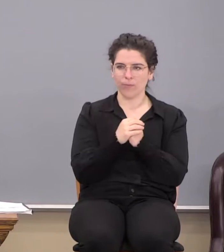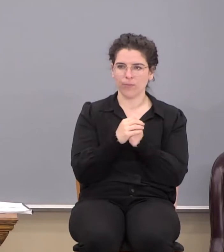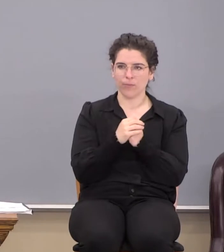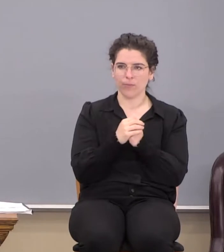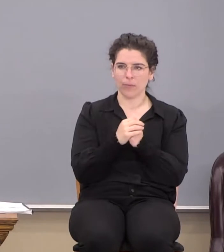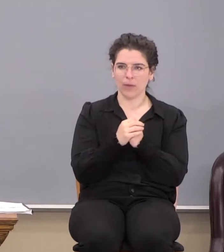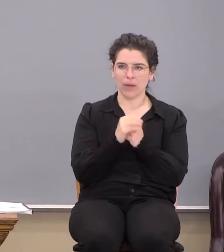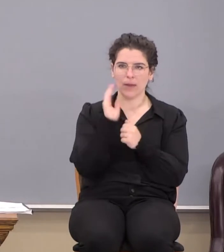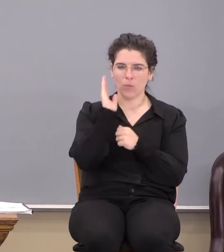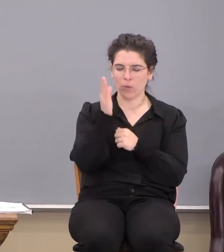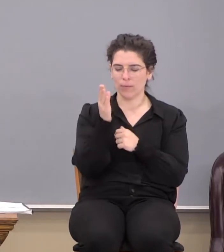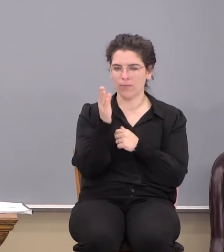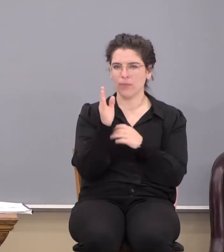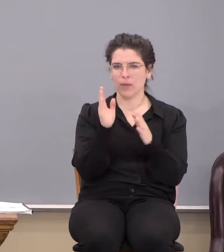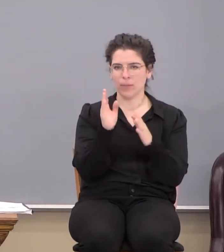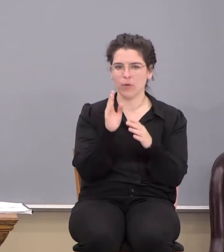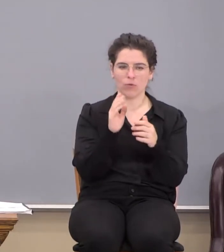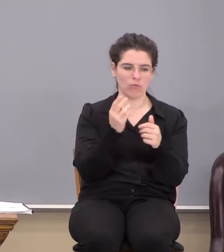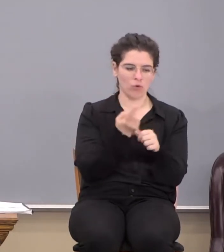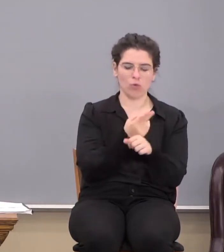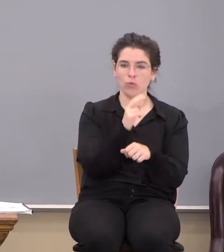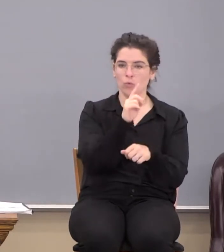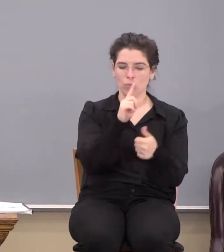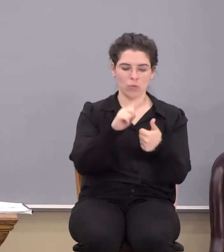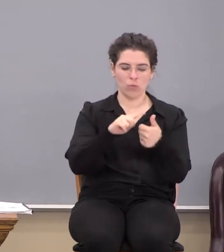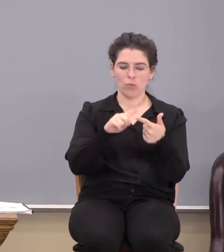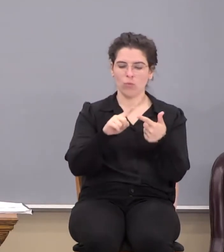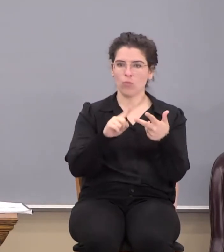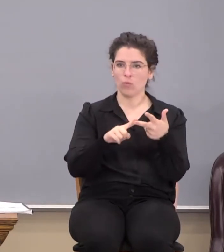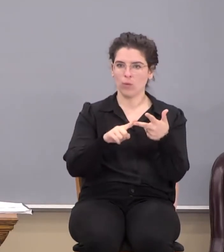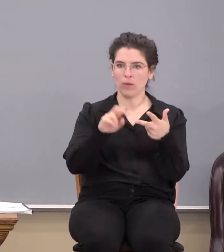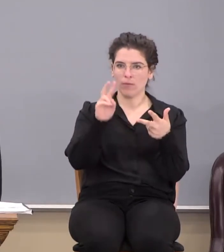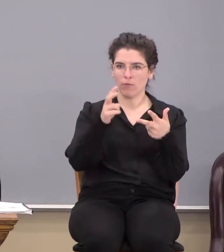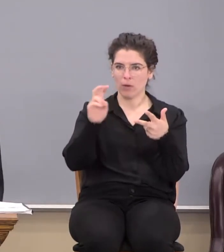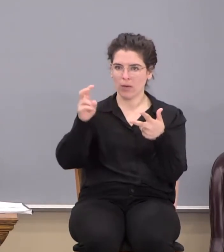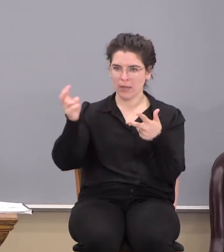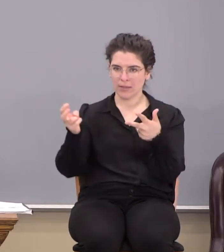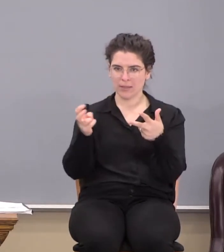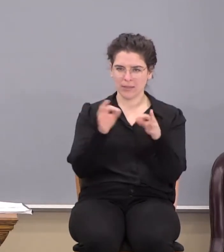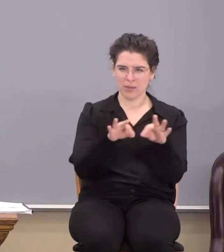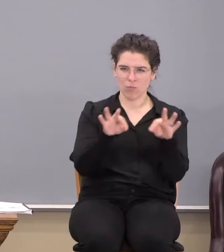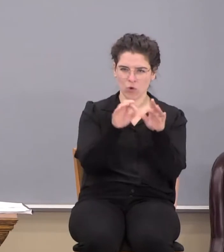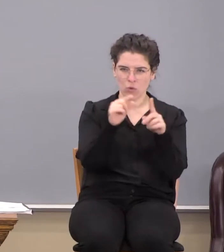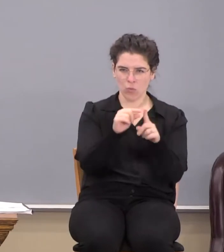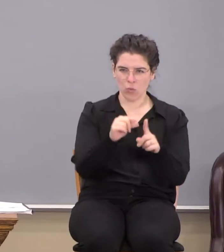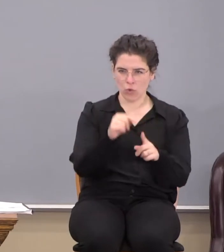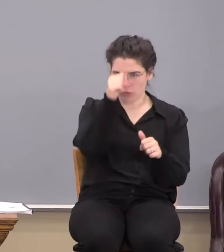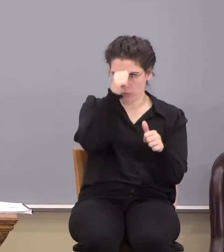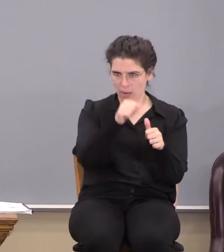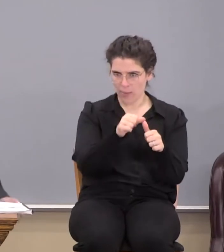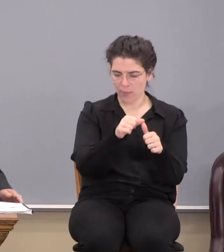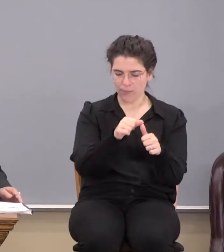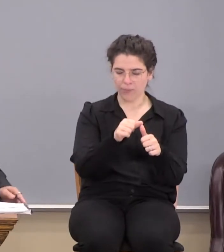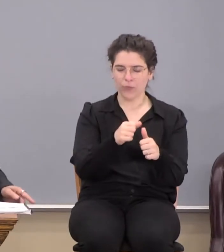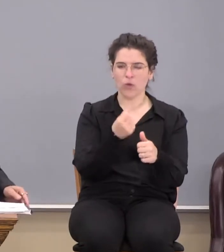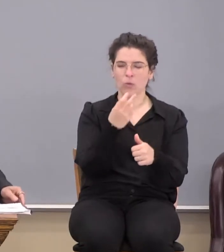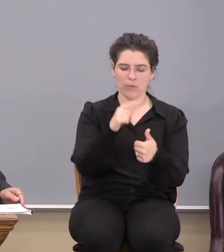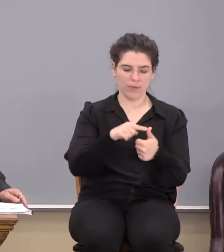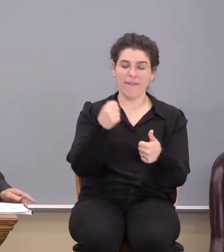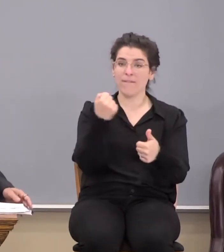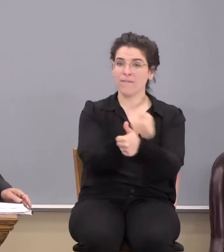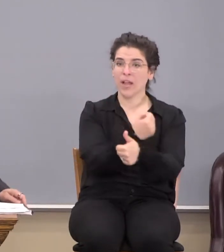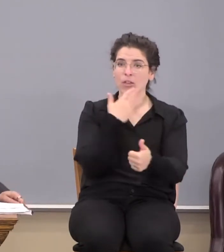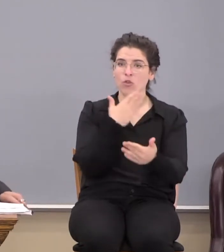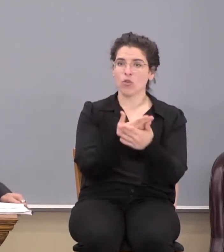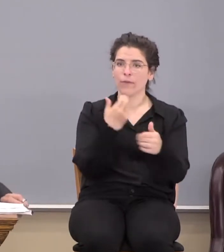And it's going to be, I'm going to use three phrases here. It'll be three key words just to remember. Look at verse 12. Notice it says, fight the